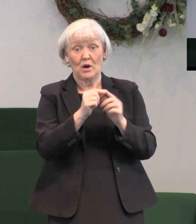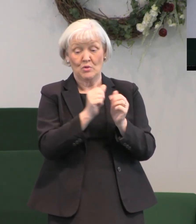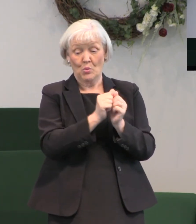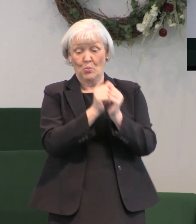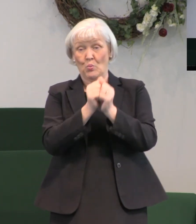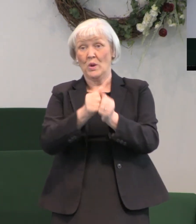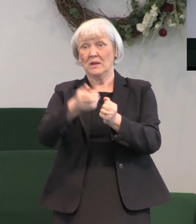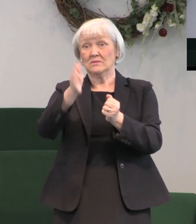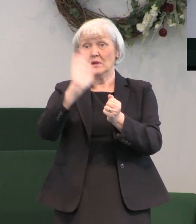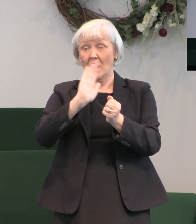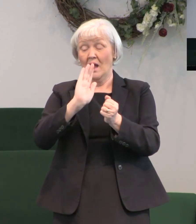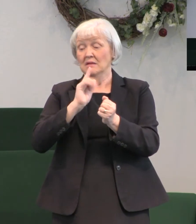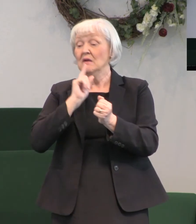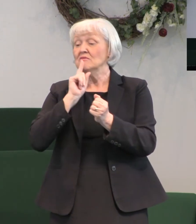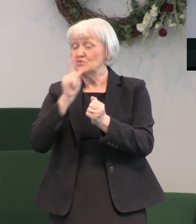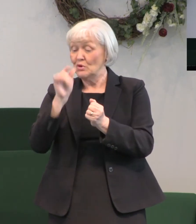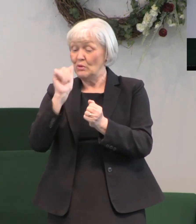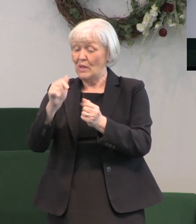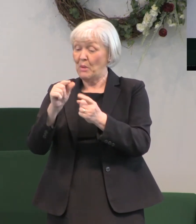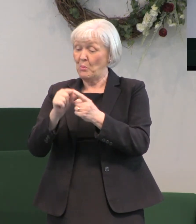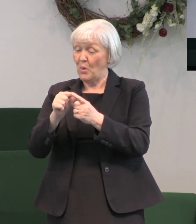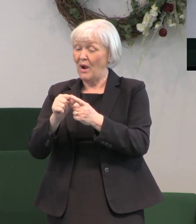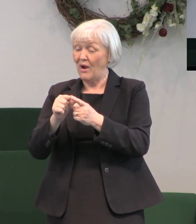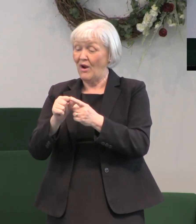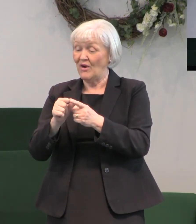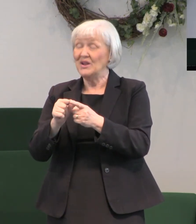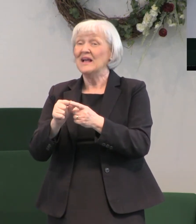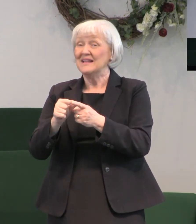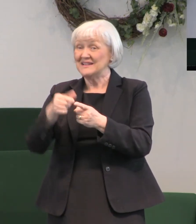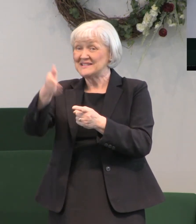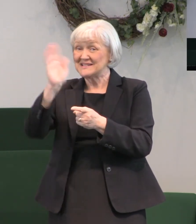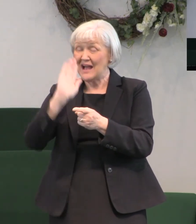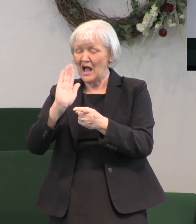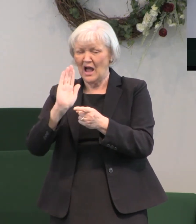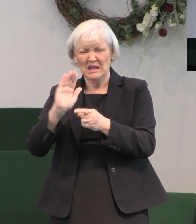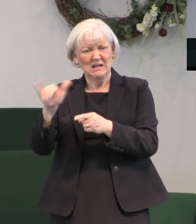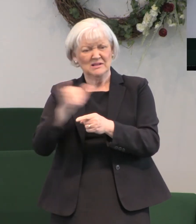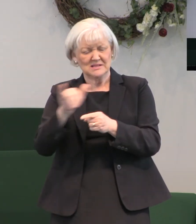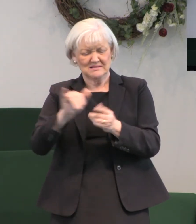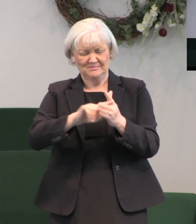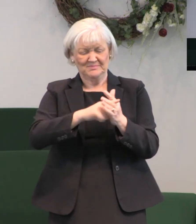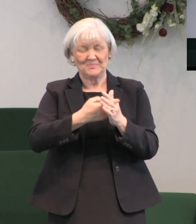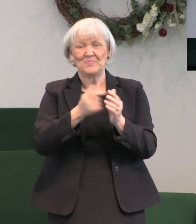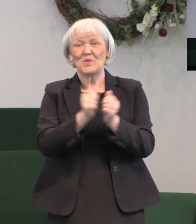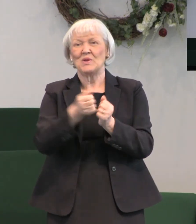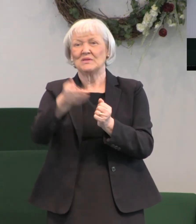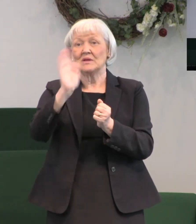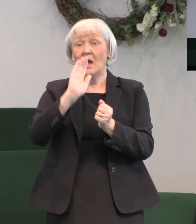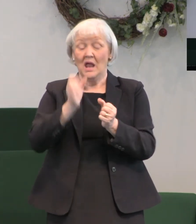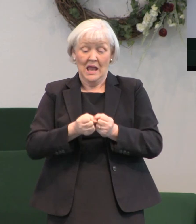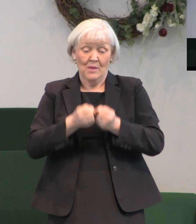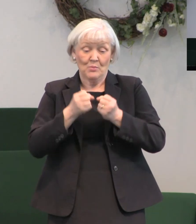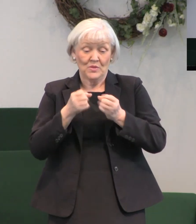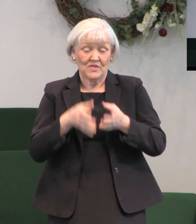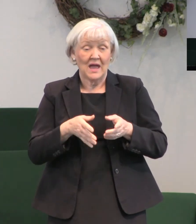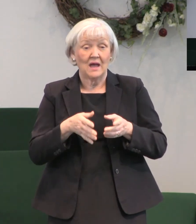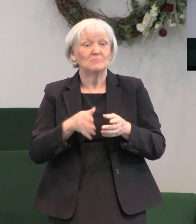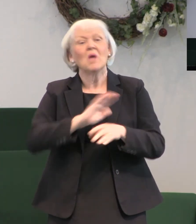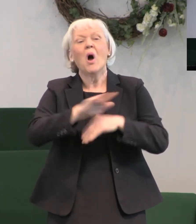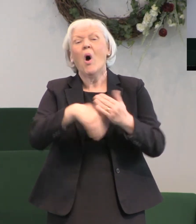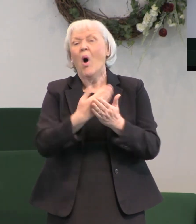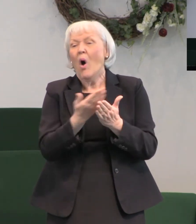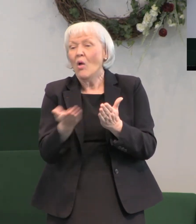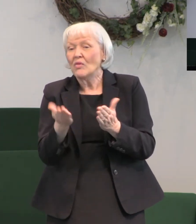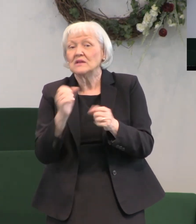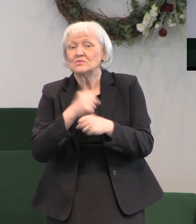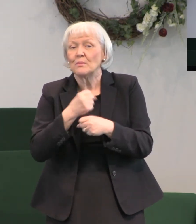God, and the Word was God. The same was in the beginning with God. And without Him, and all things were made